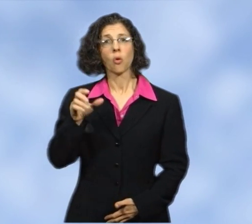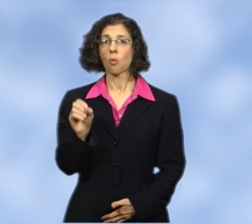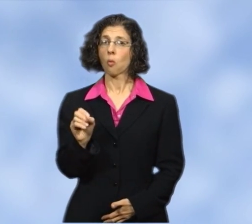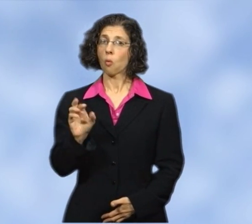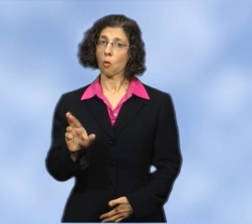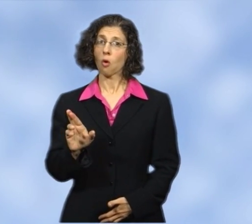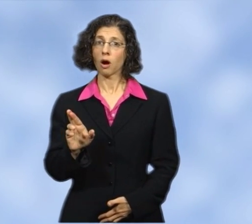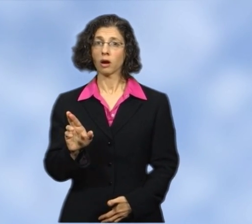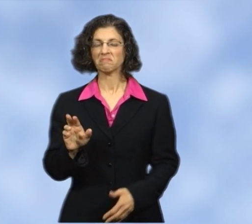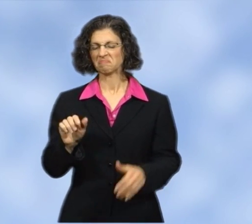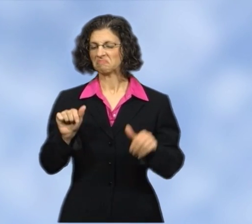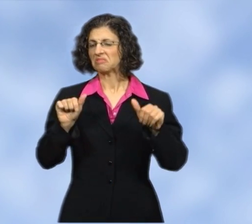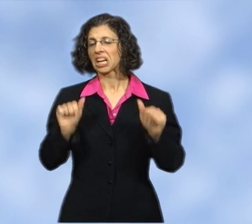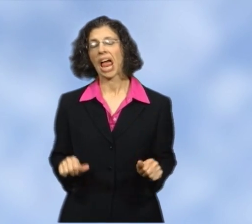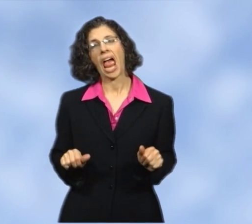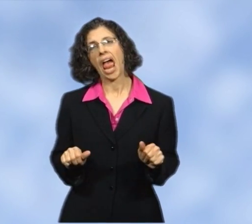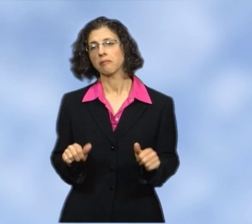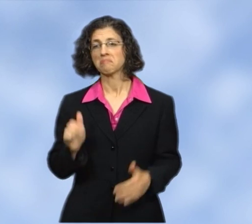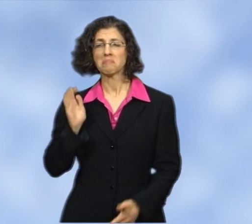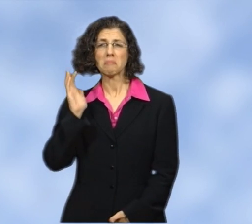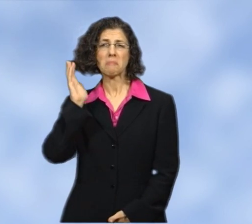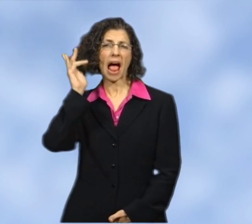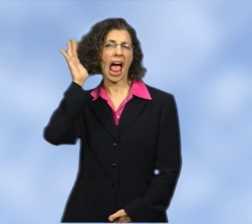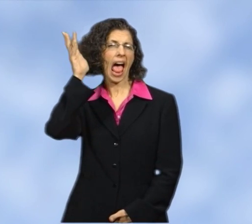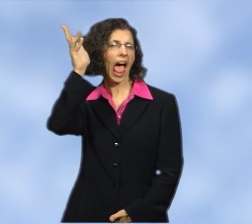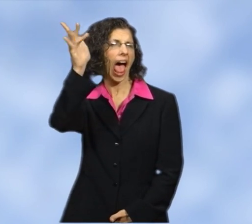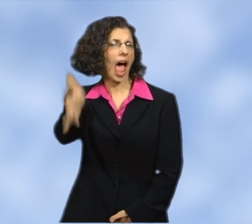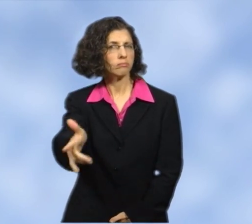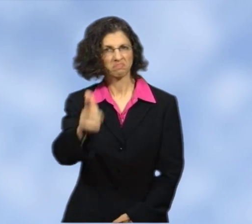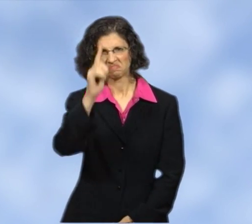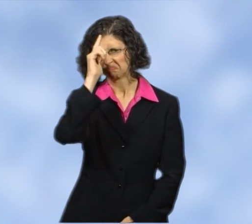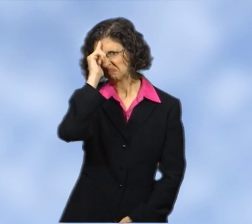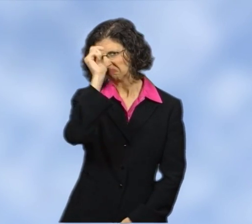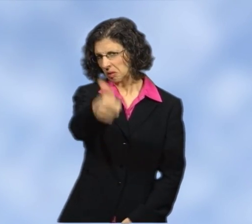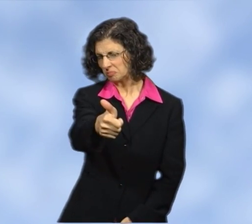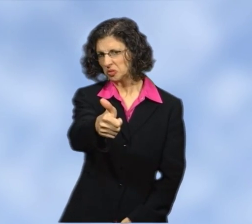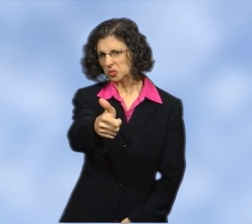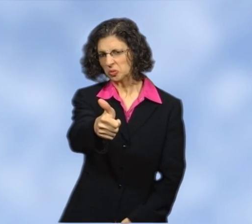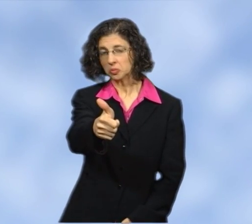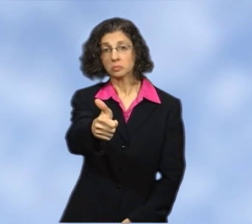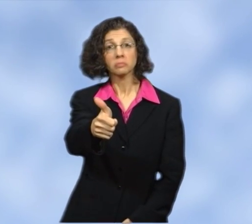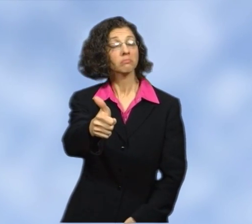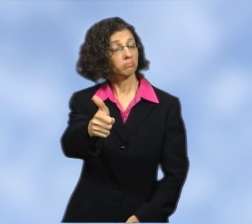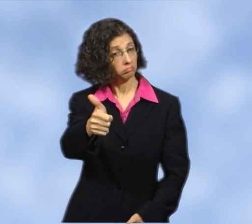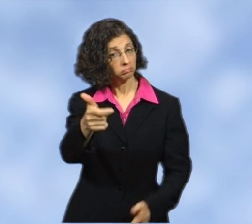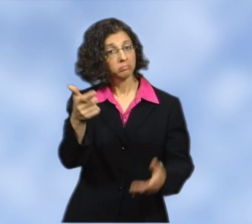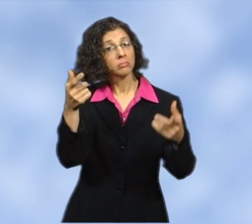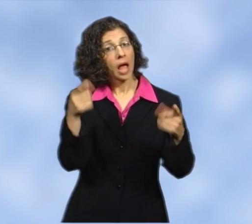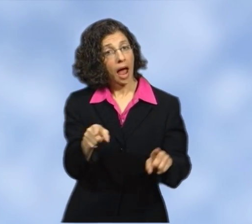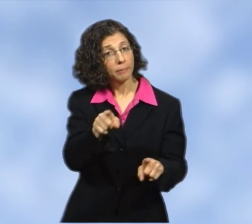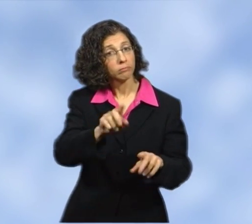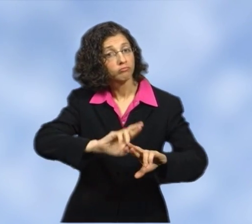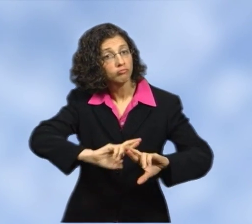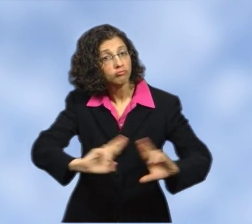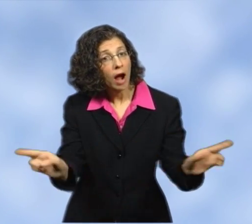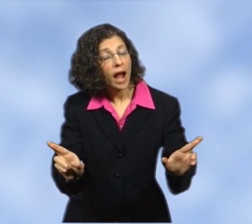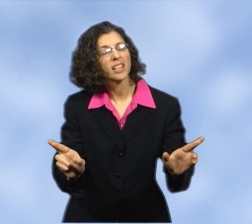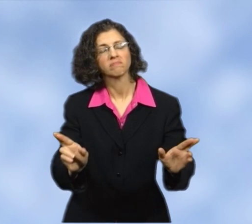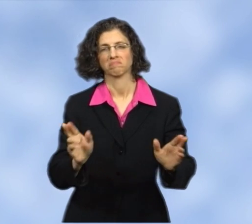or it can be done at any later time. The patient can decide when they are